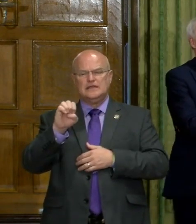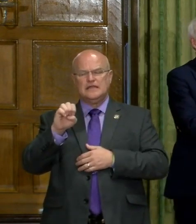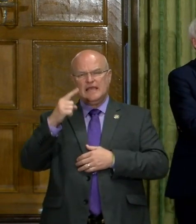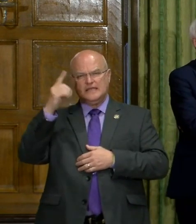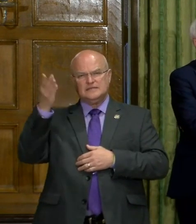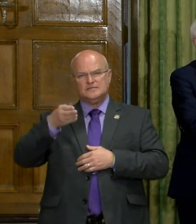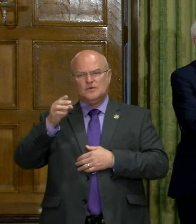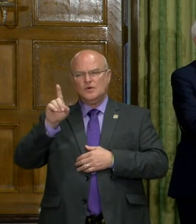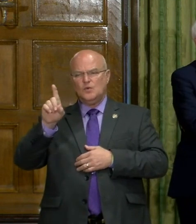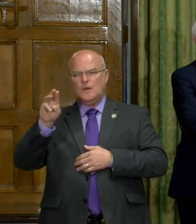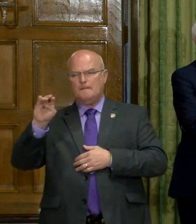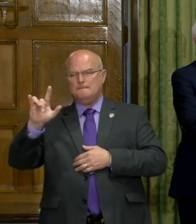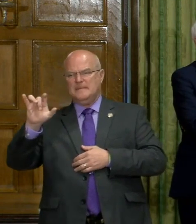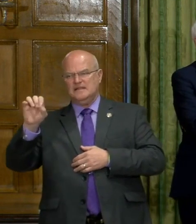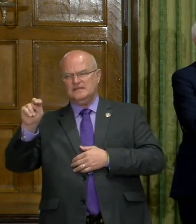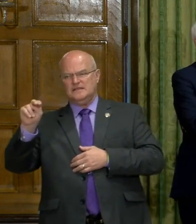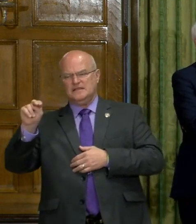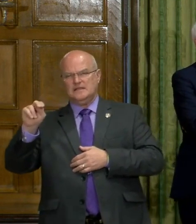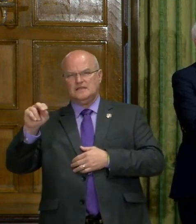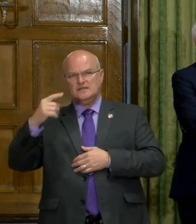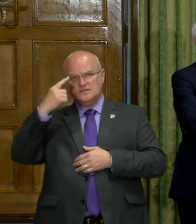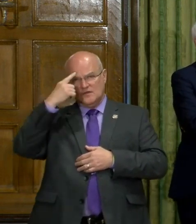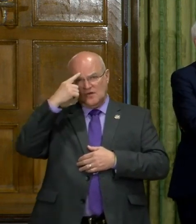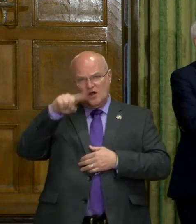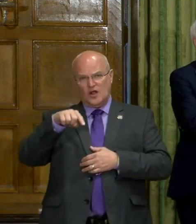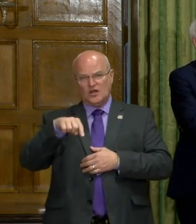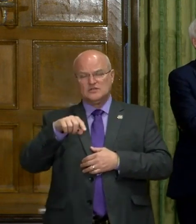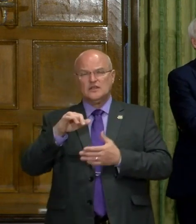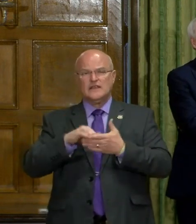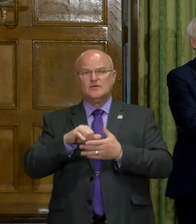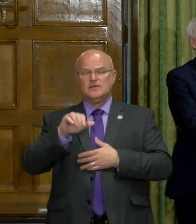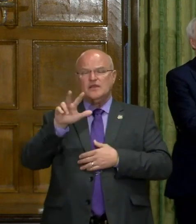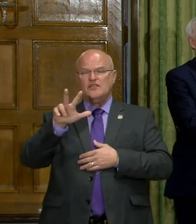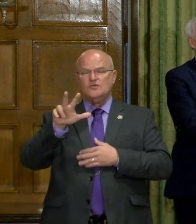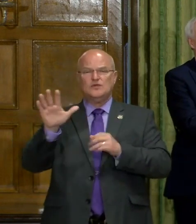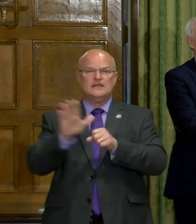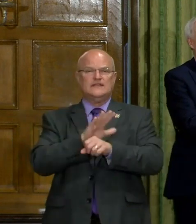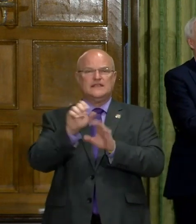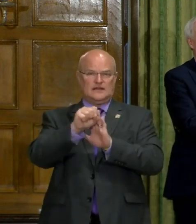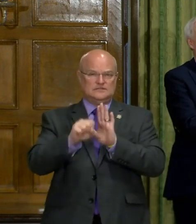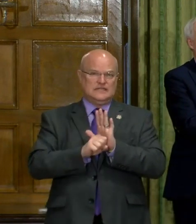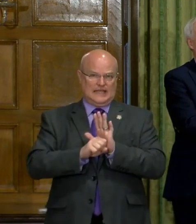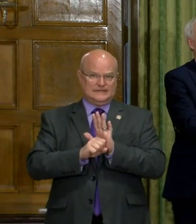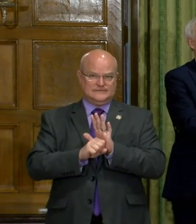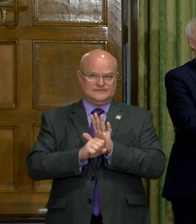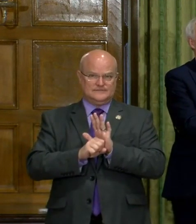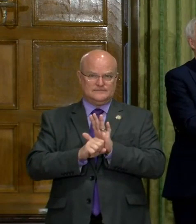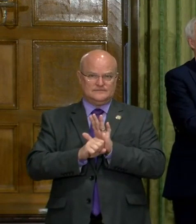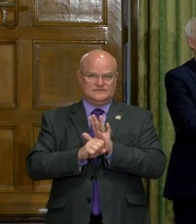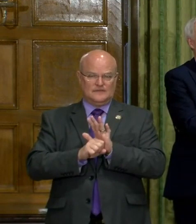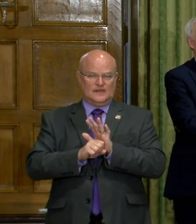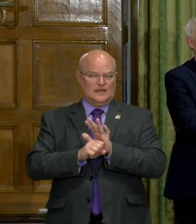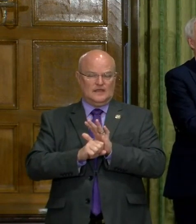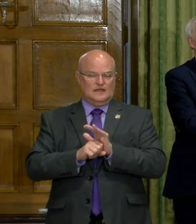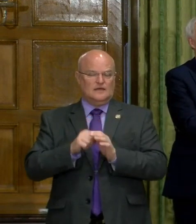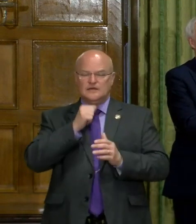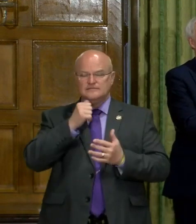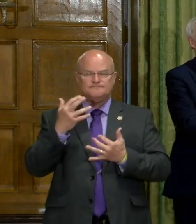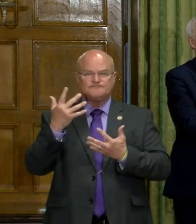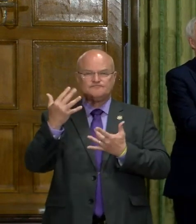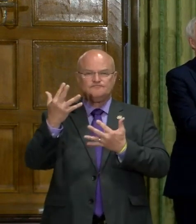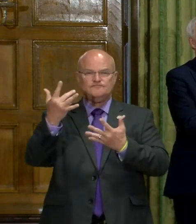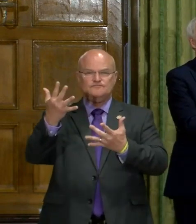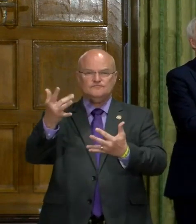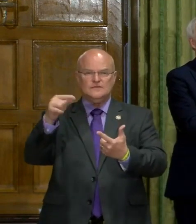uh, which would be, for Arkansas, three cases in the entire state. Um, I, don't think we have to wait till